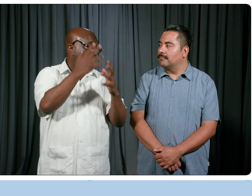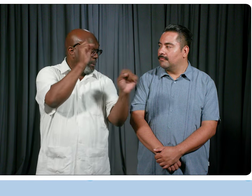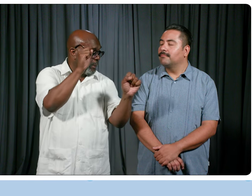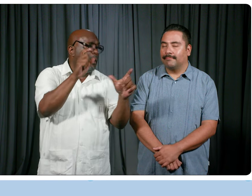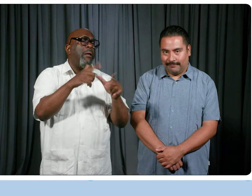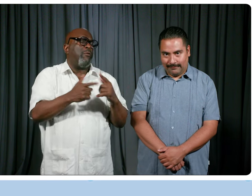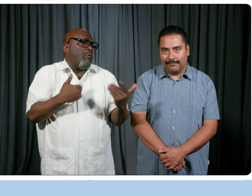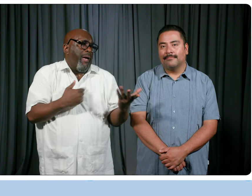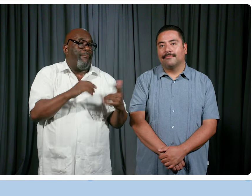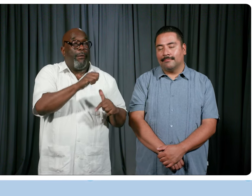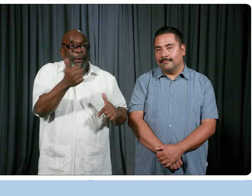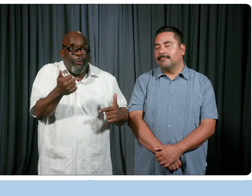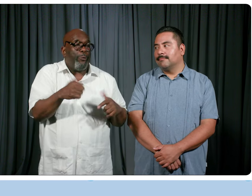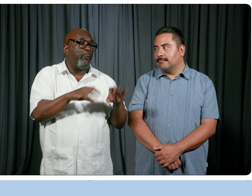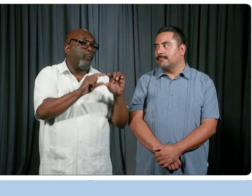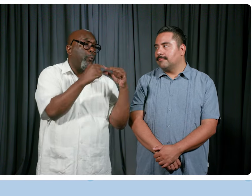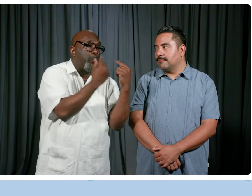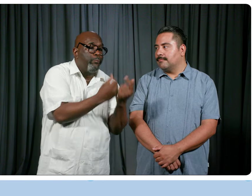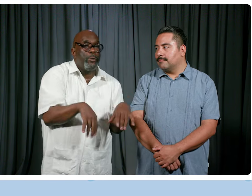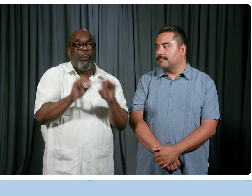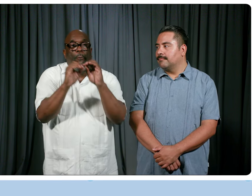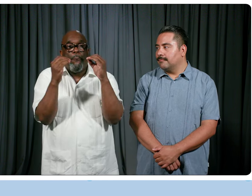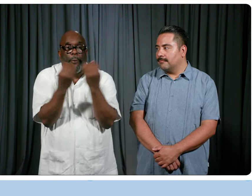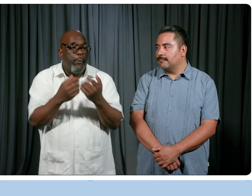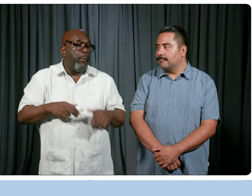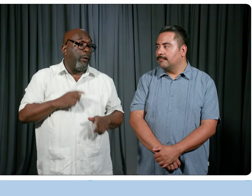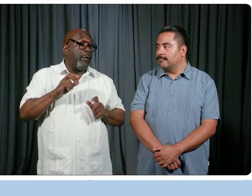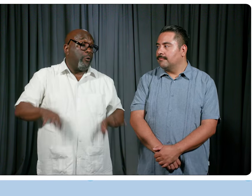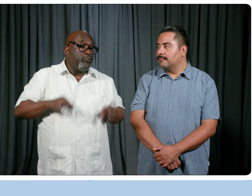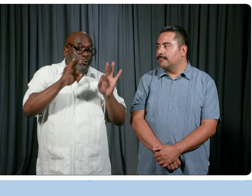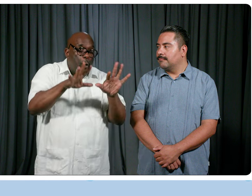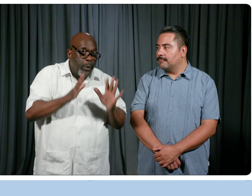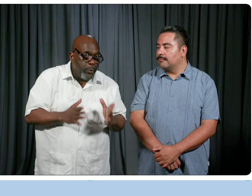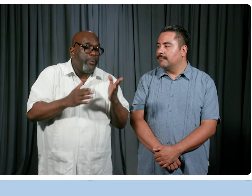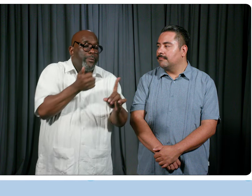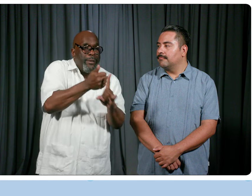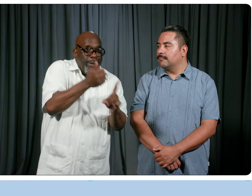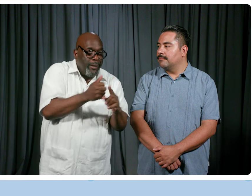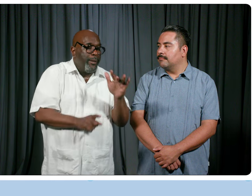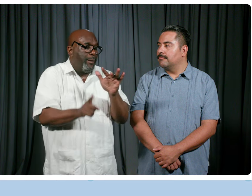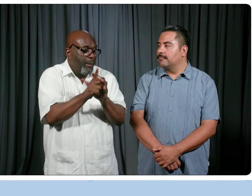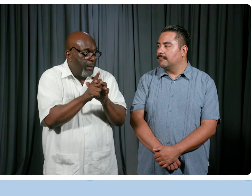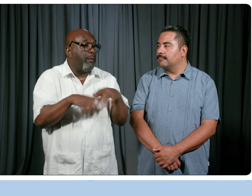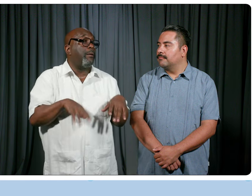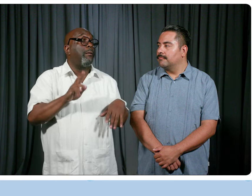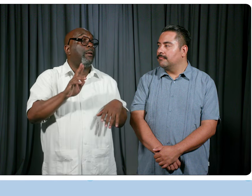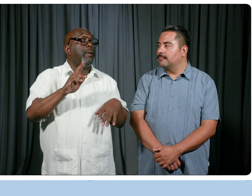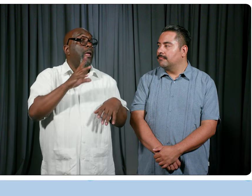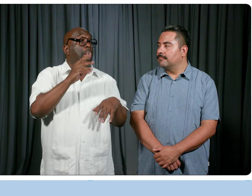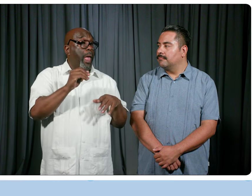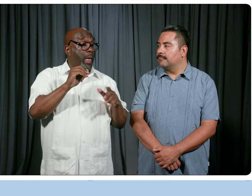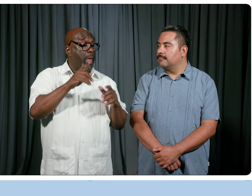many different special interest groups that attend. have donors that attend. You have political allies and such that attend. And then we have, I